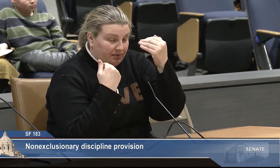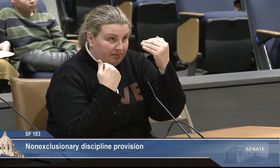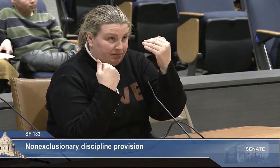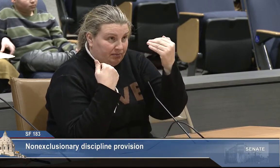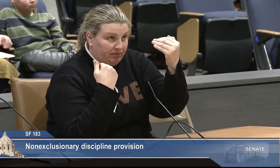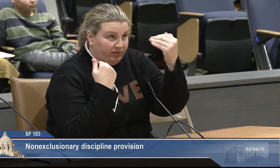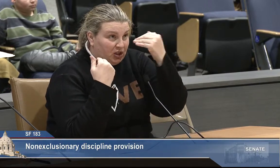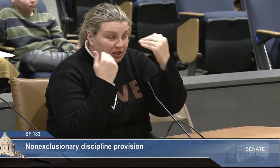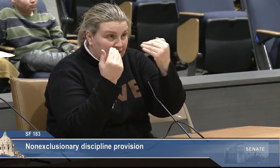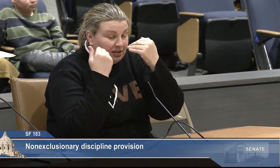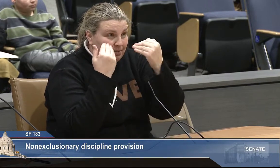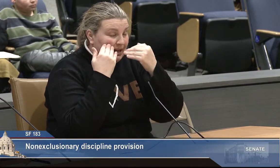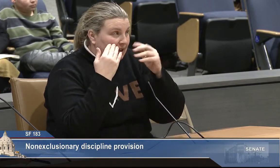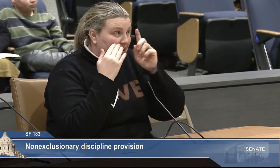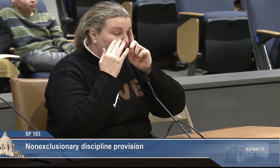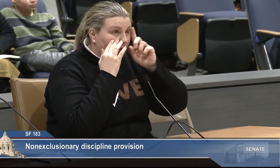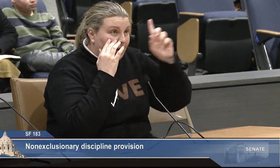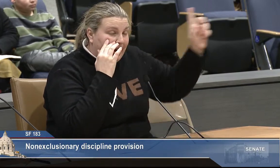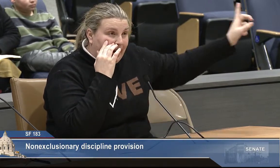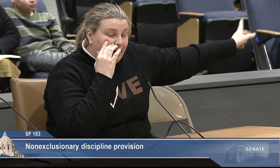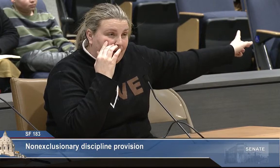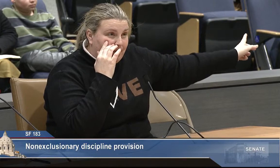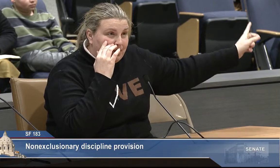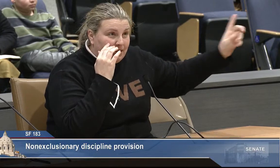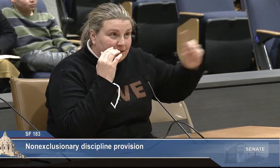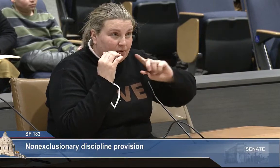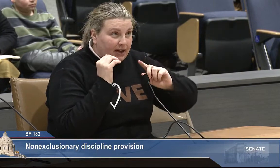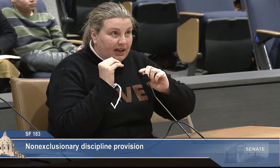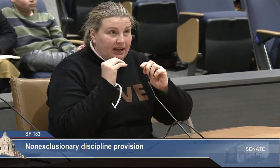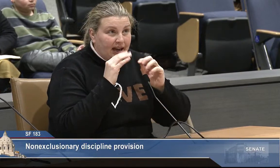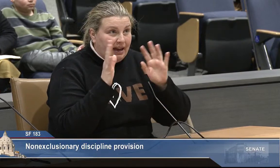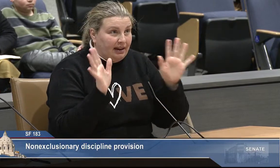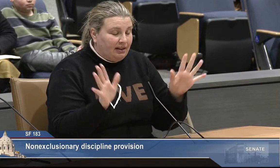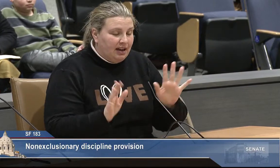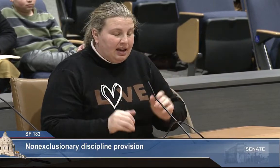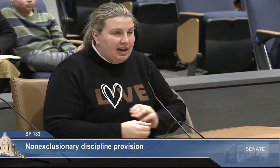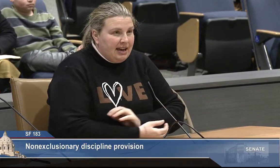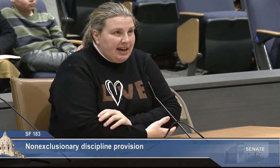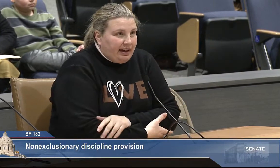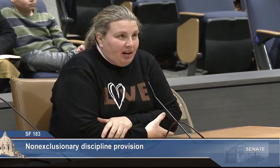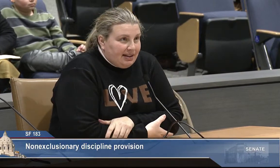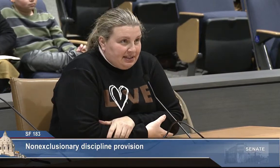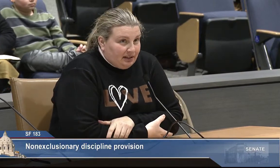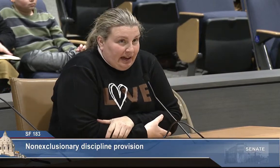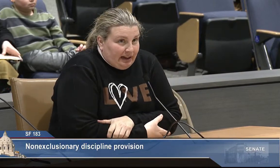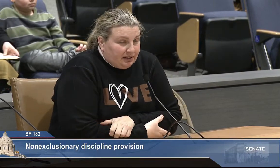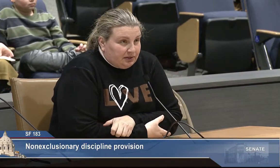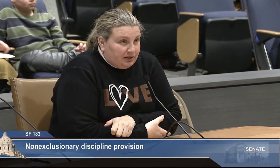vision to me, one eye might be this way. And it caused a lot of